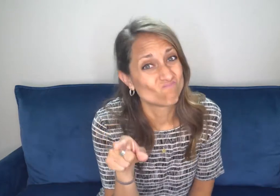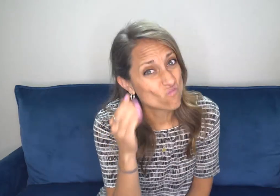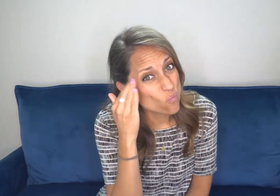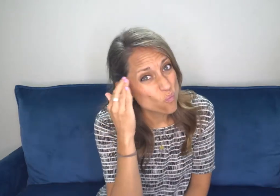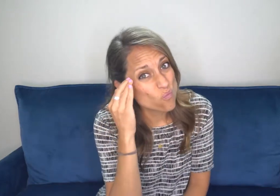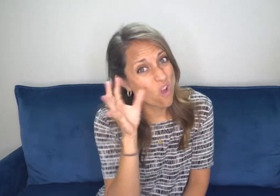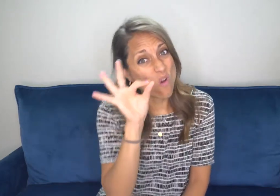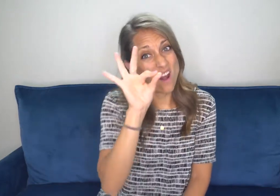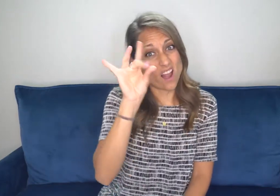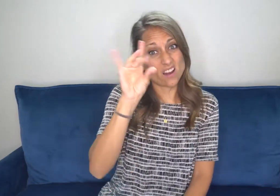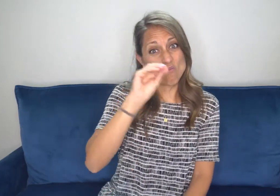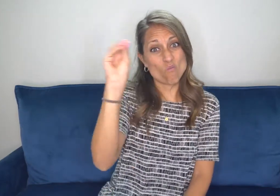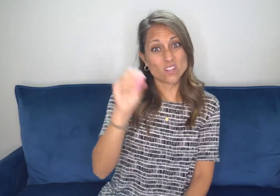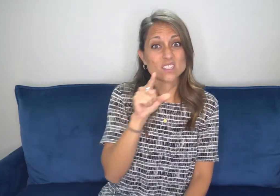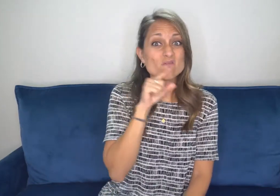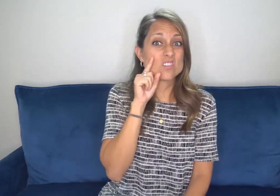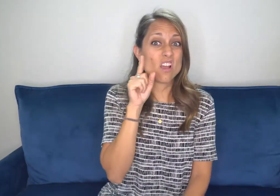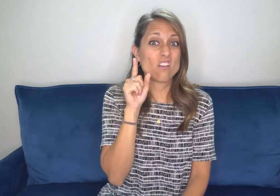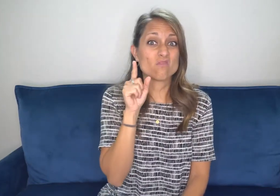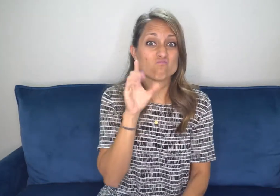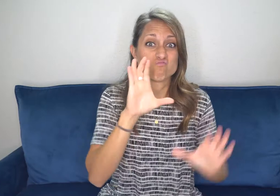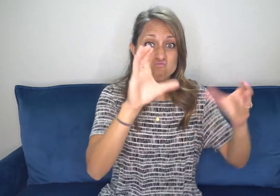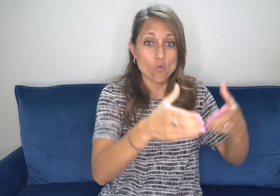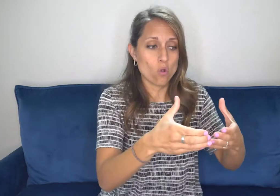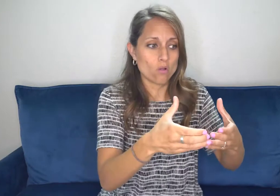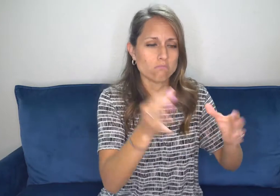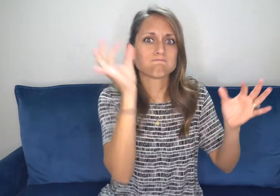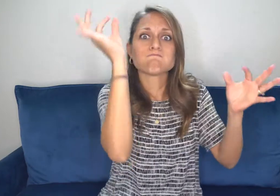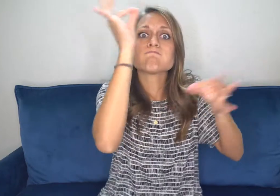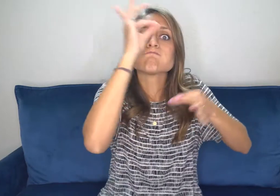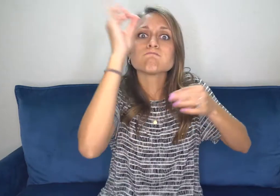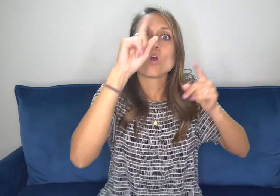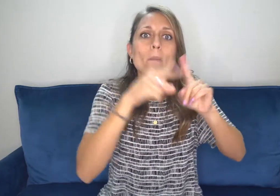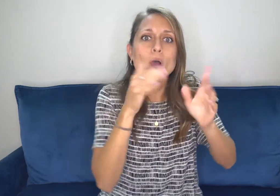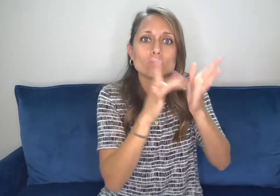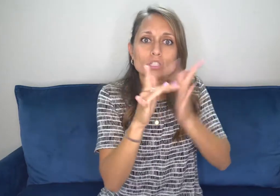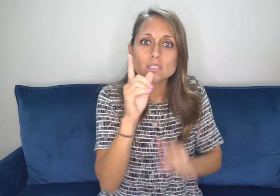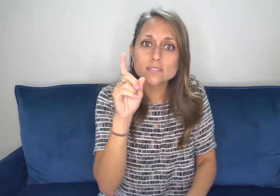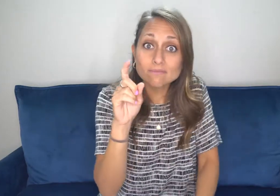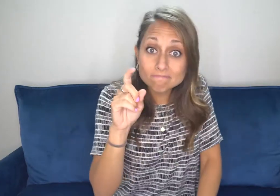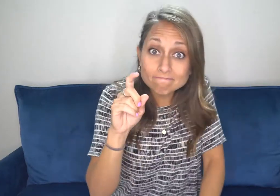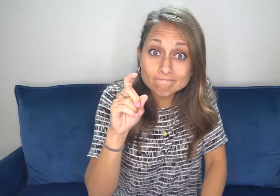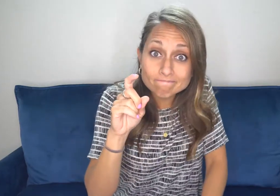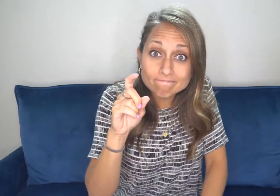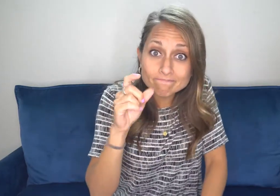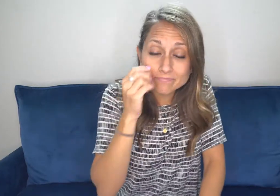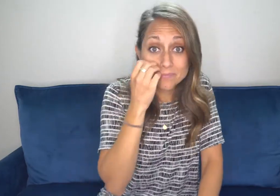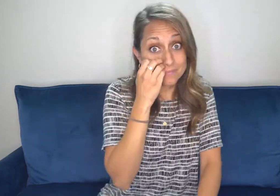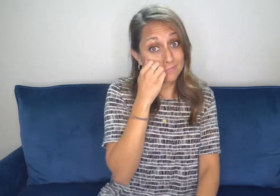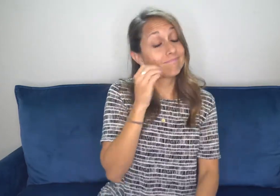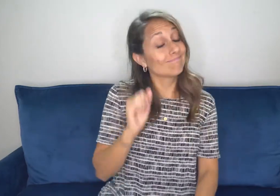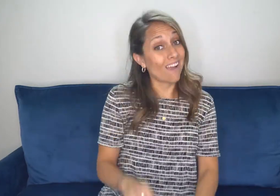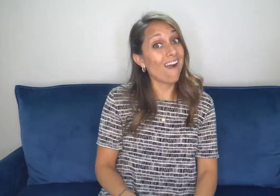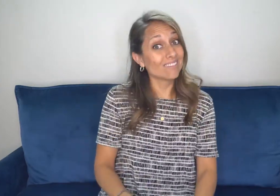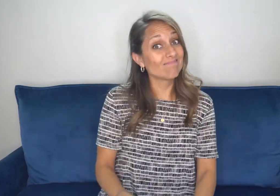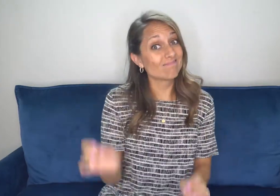98% of deaf people globally haven't heard about Jesus. It's an astounding number.